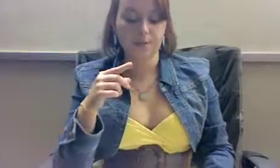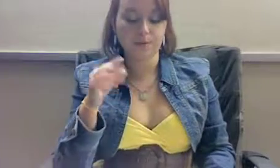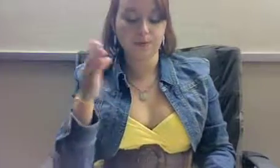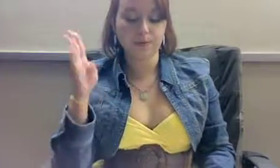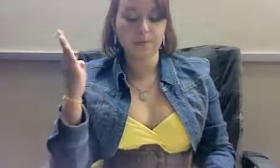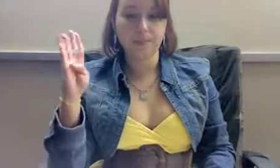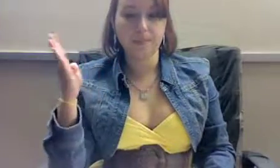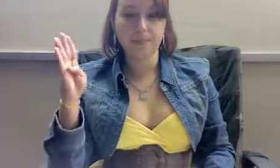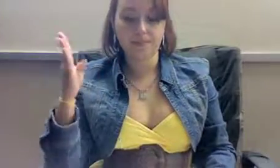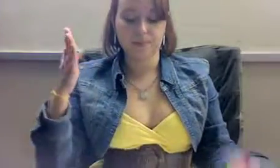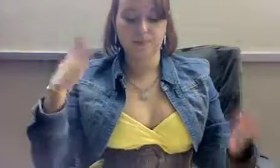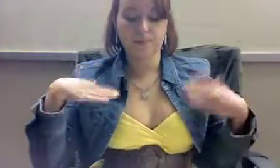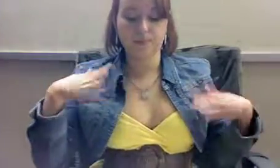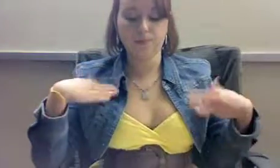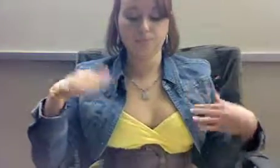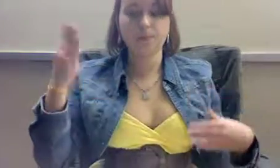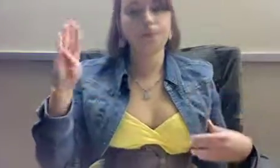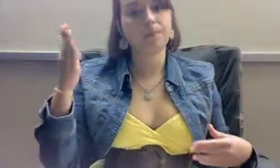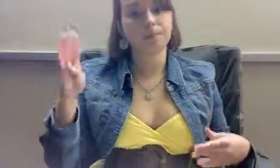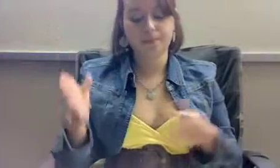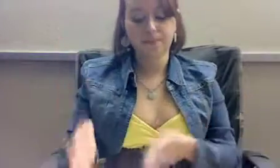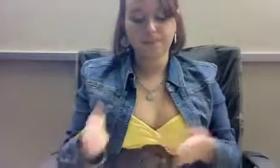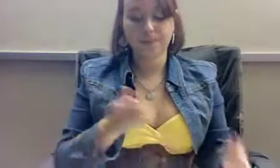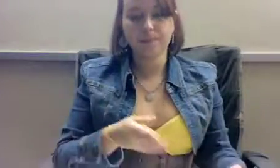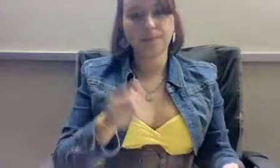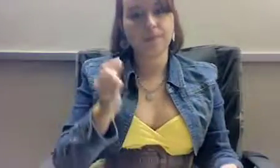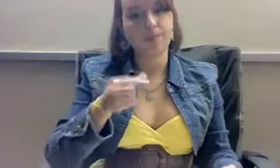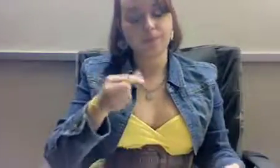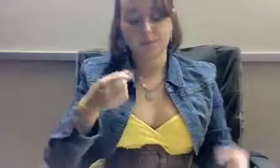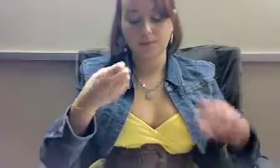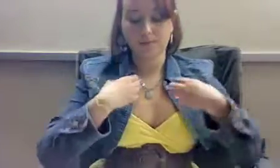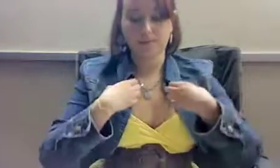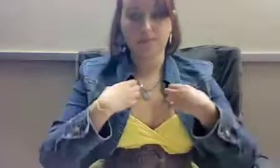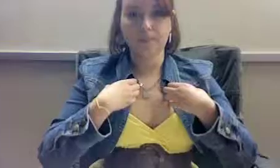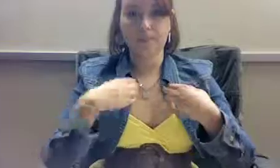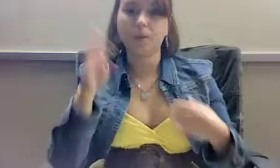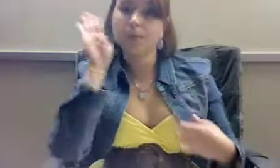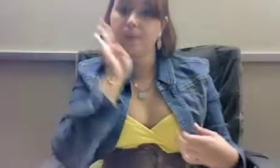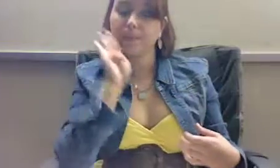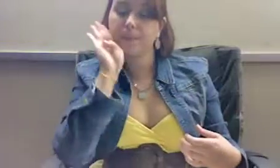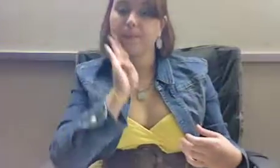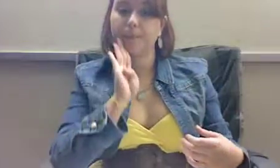My BSI. missed one. Do I put it on the CD or do I get it on? Yeah, can you do one?